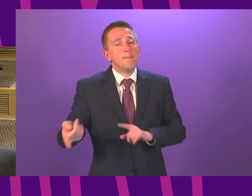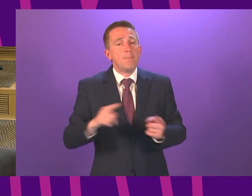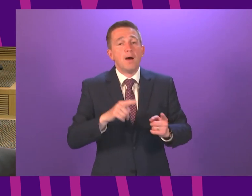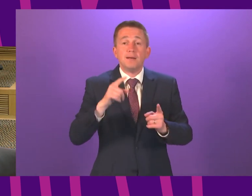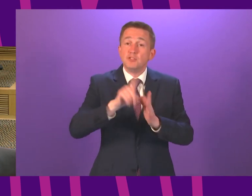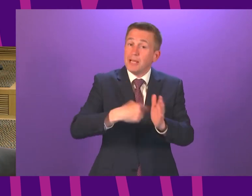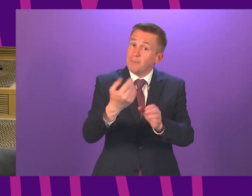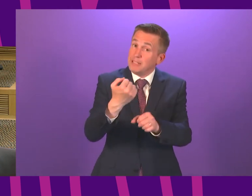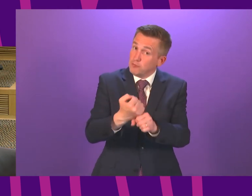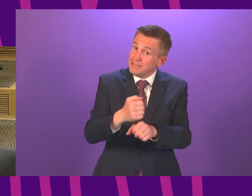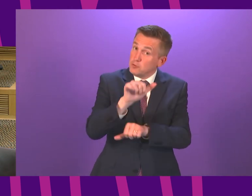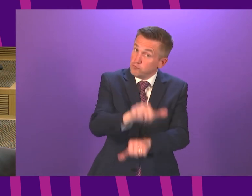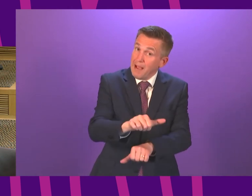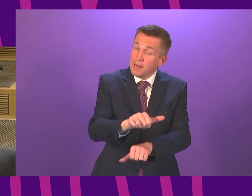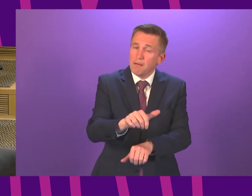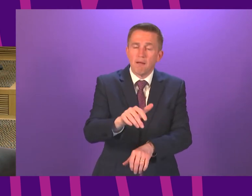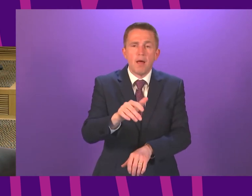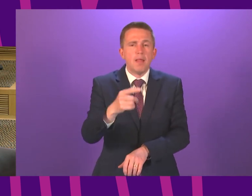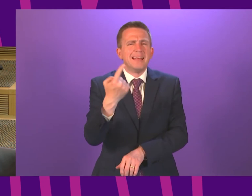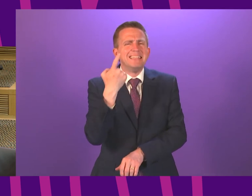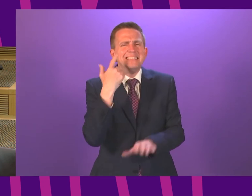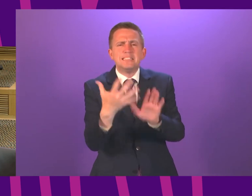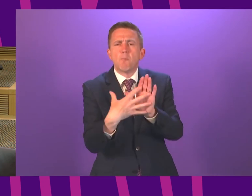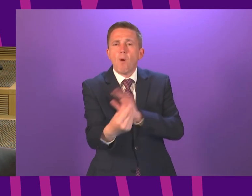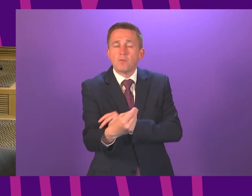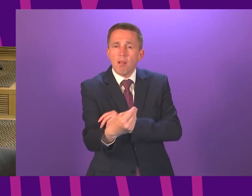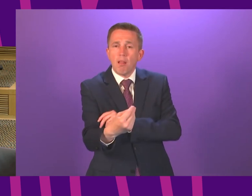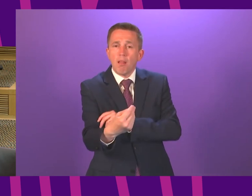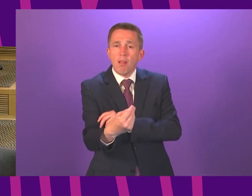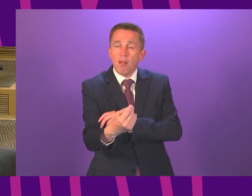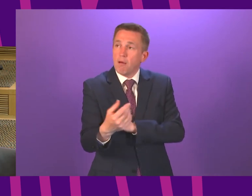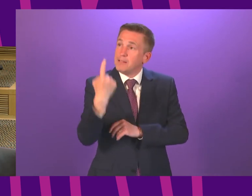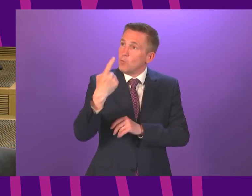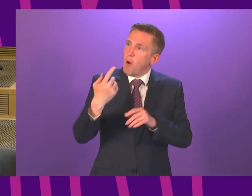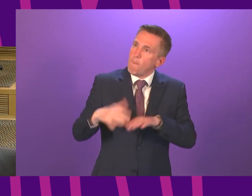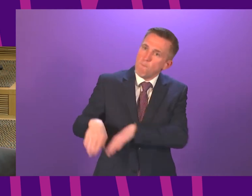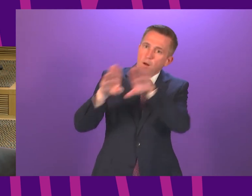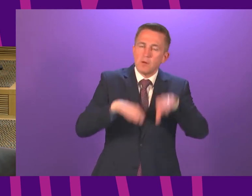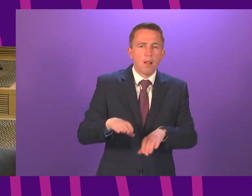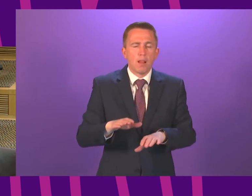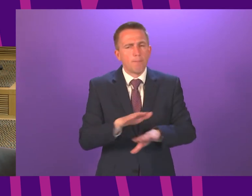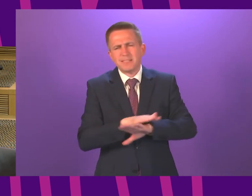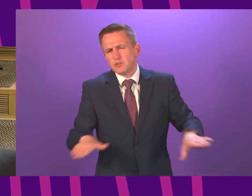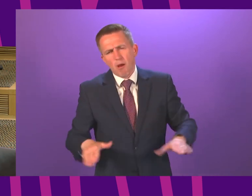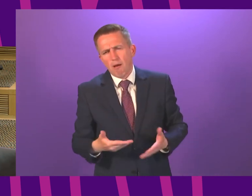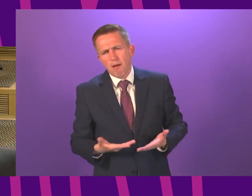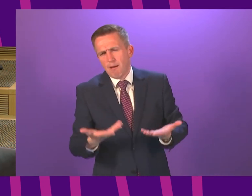in a sense Jamie Green is illustrating my point the easiest thing to do is have a one-size-fits-all but it is not the most proportionate thing to do